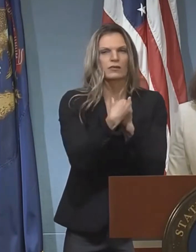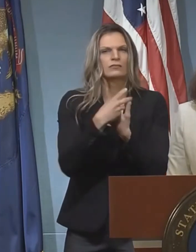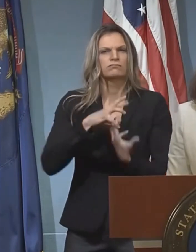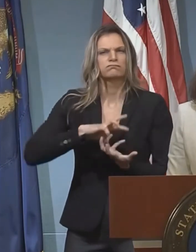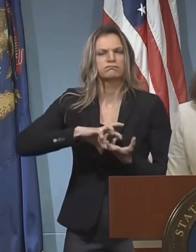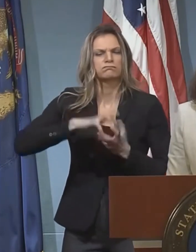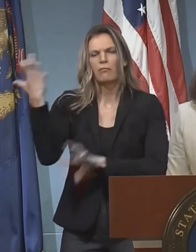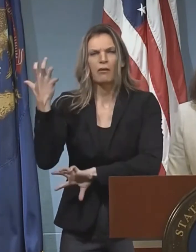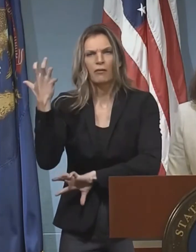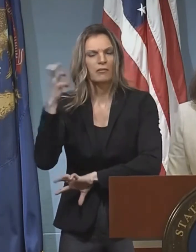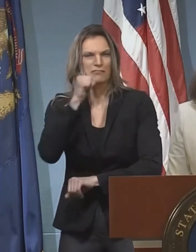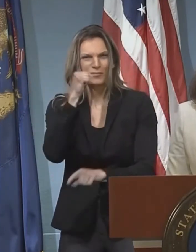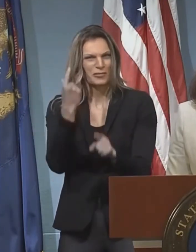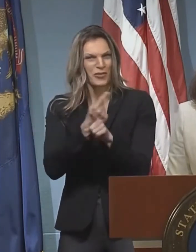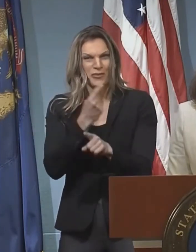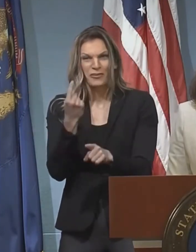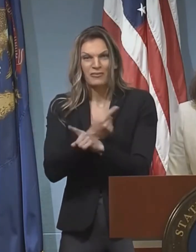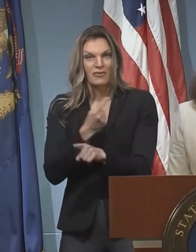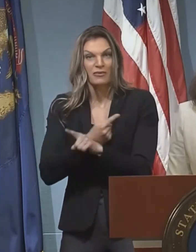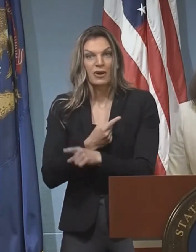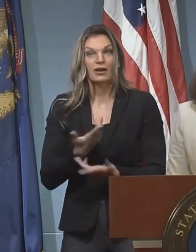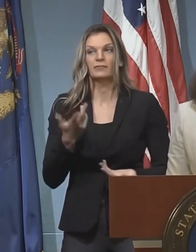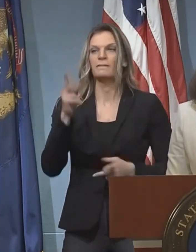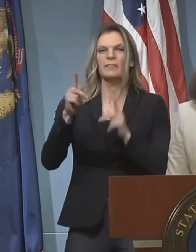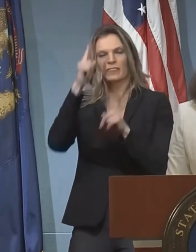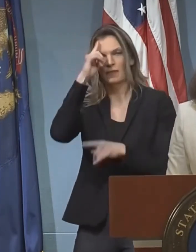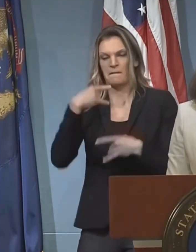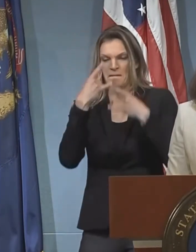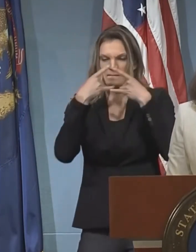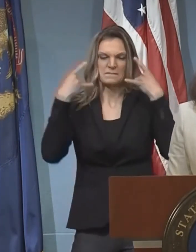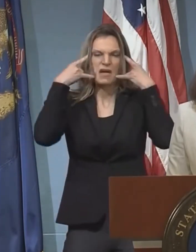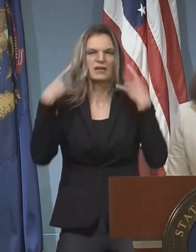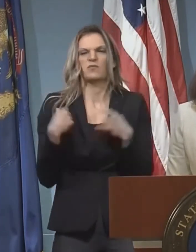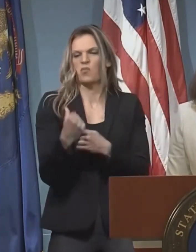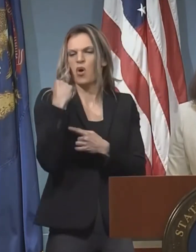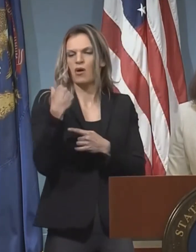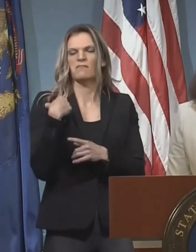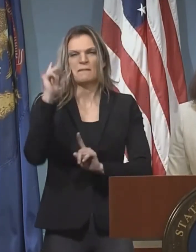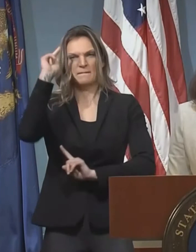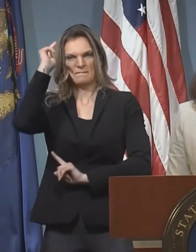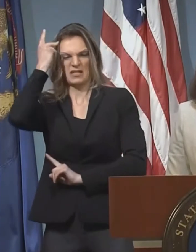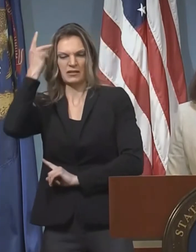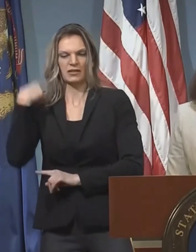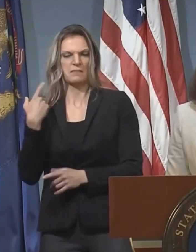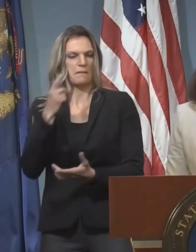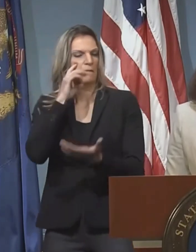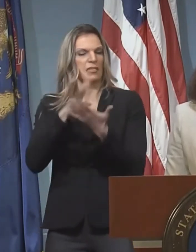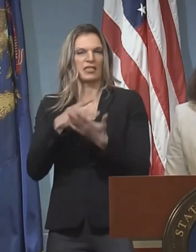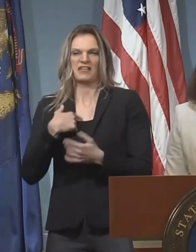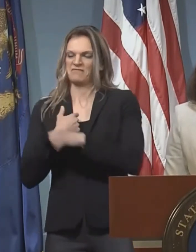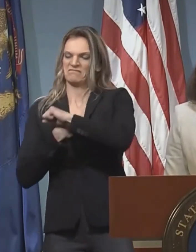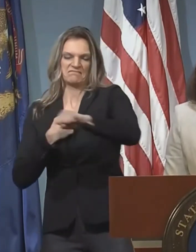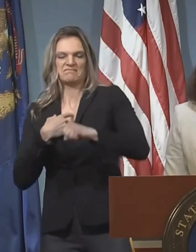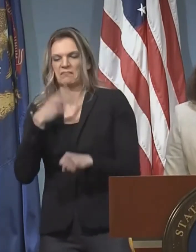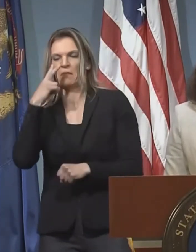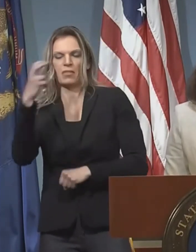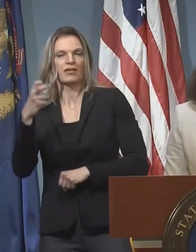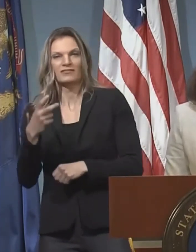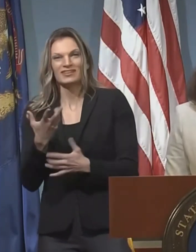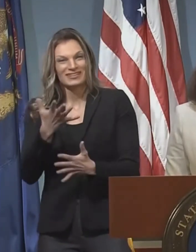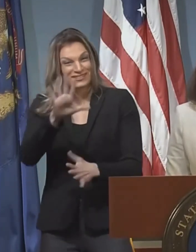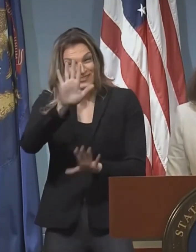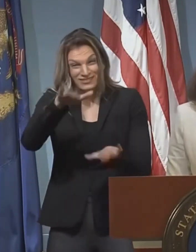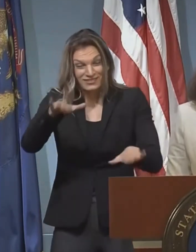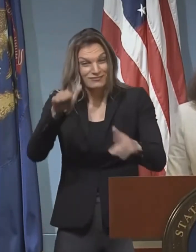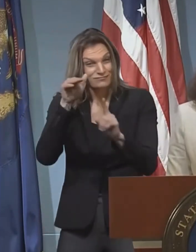political statement is really unfortunate, and I'm hopeful that we can show the world that that doesn't have to be the case,